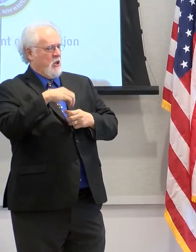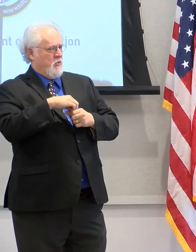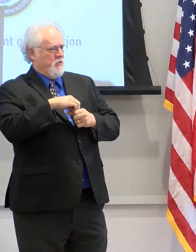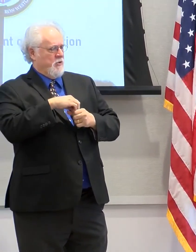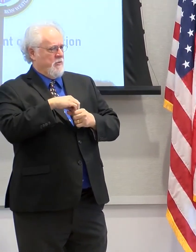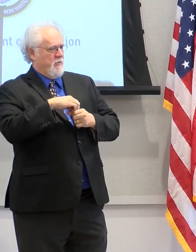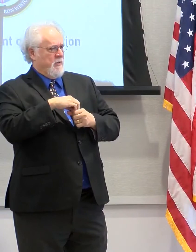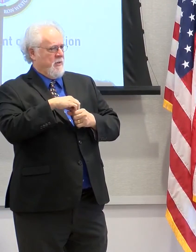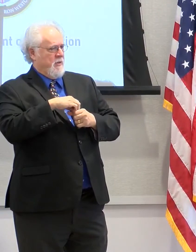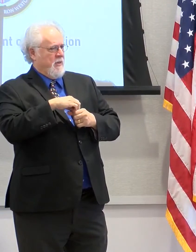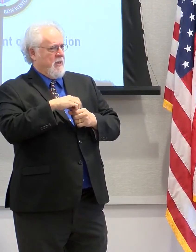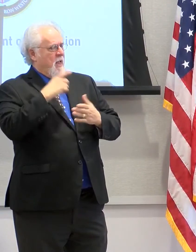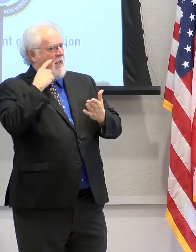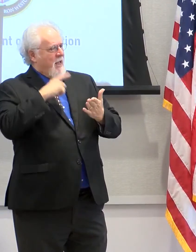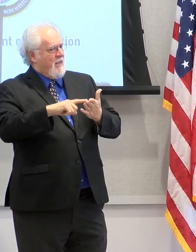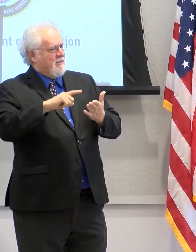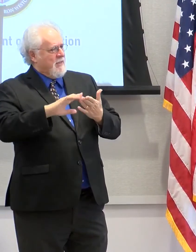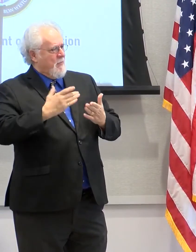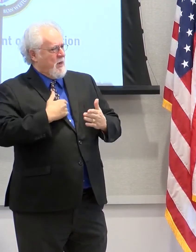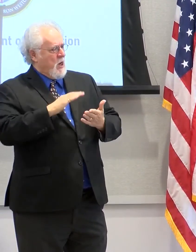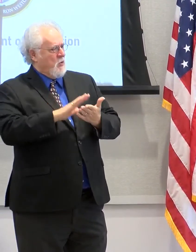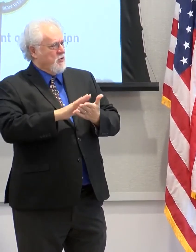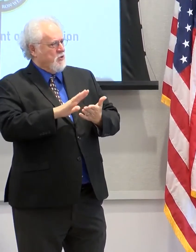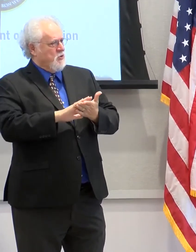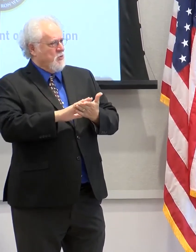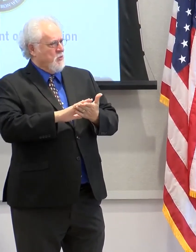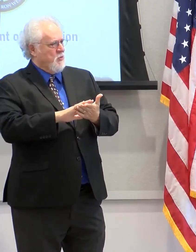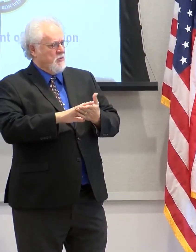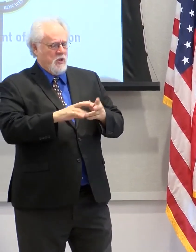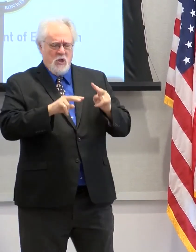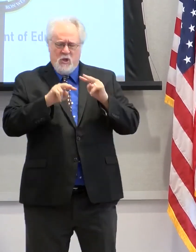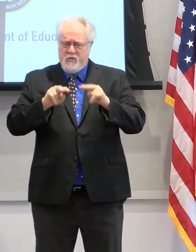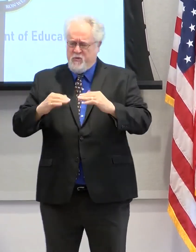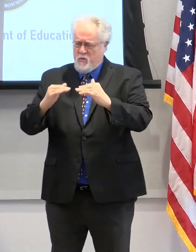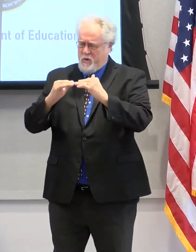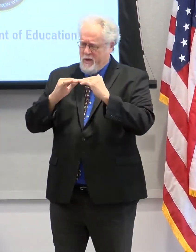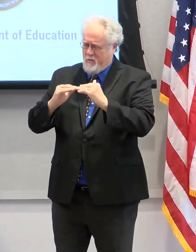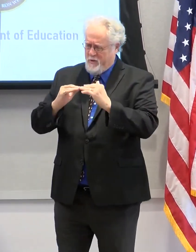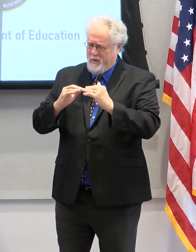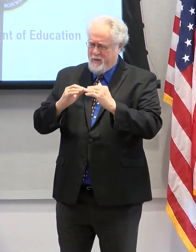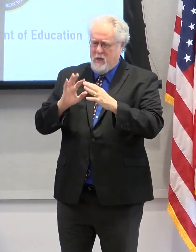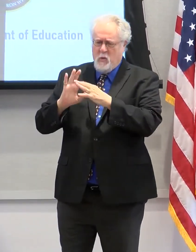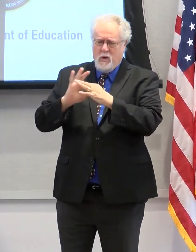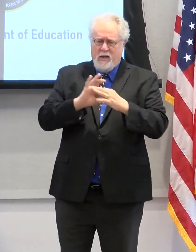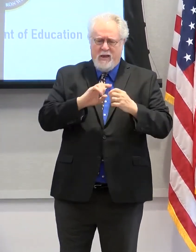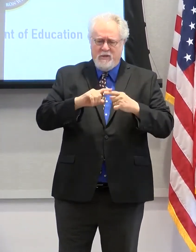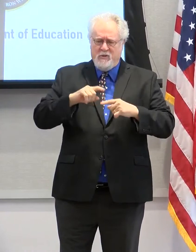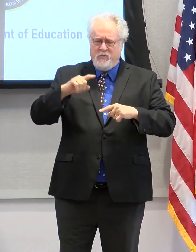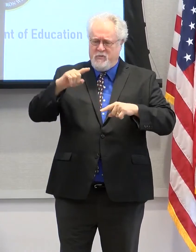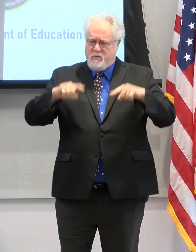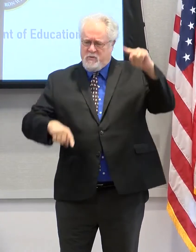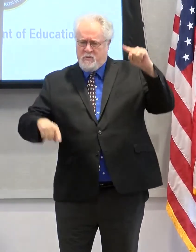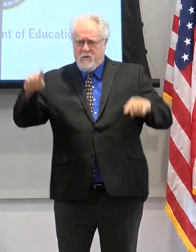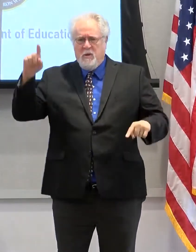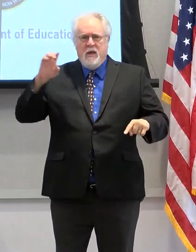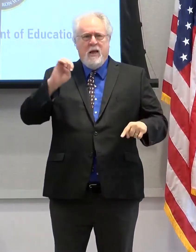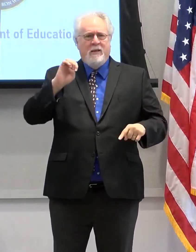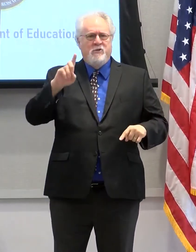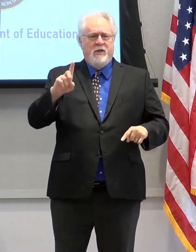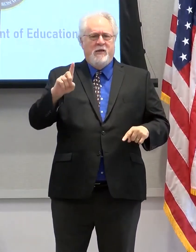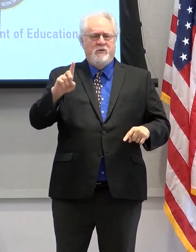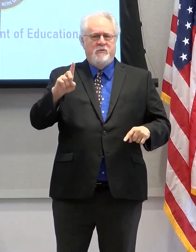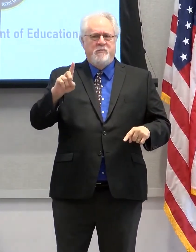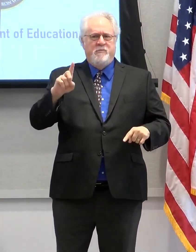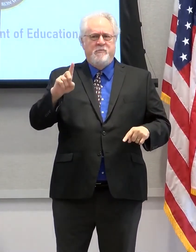examine our schools through the lens of equity as it relates to disparities in education?